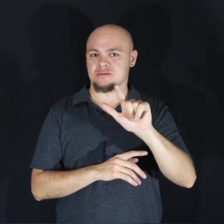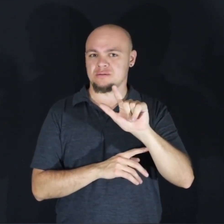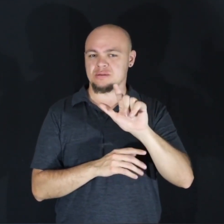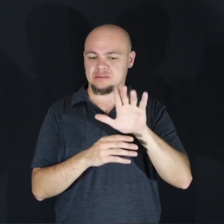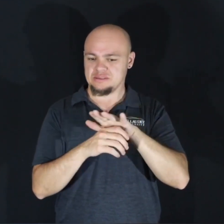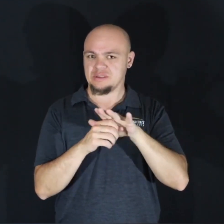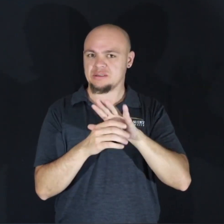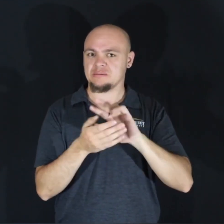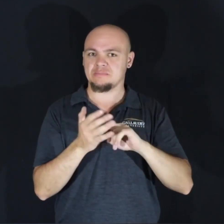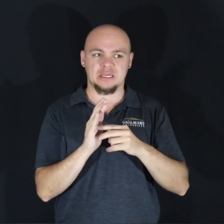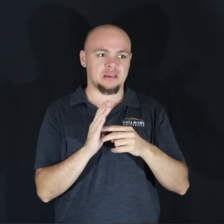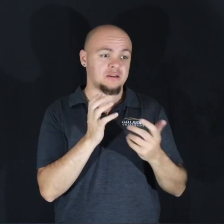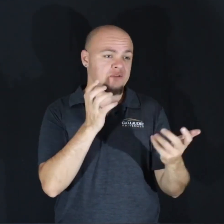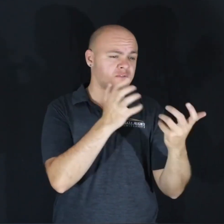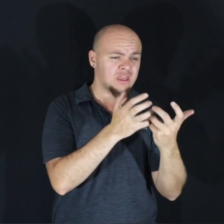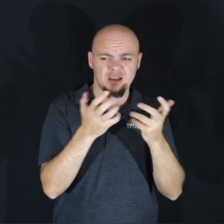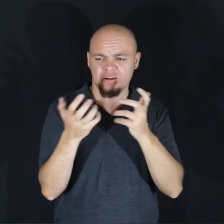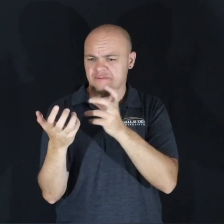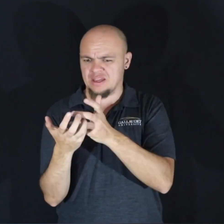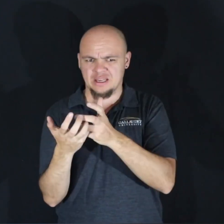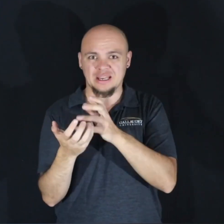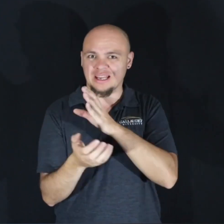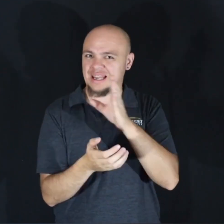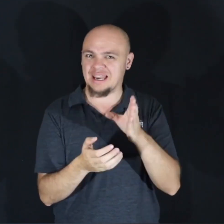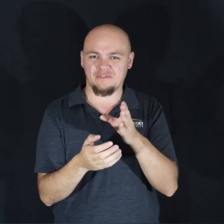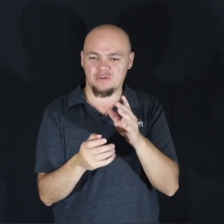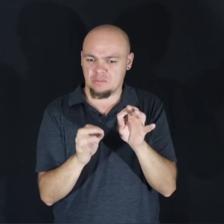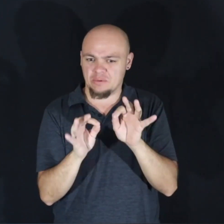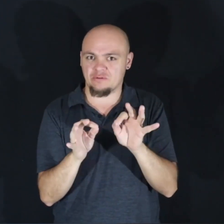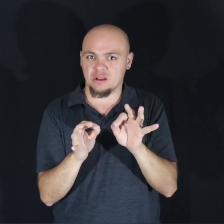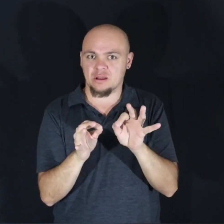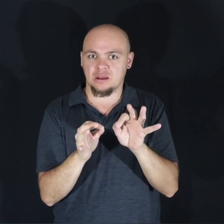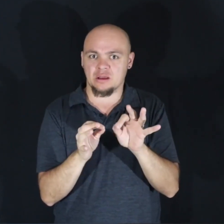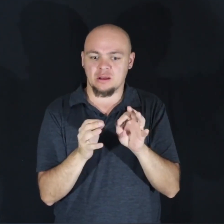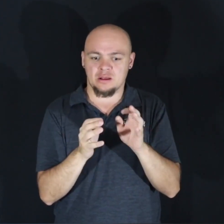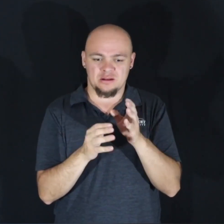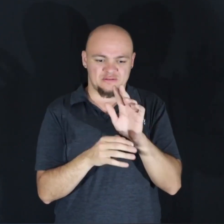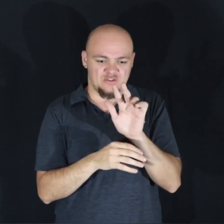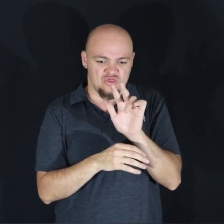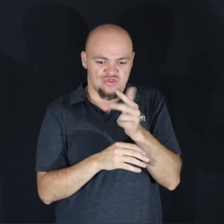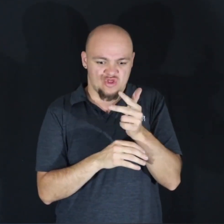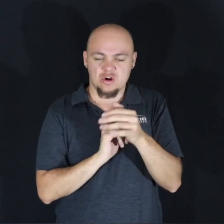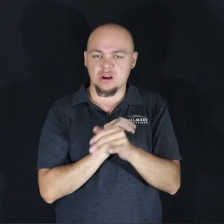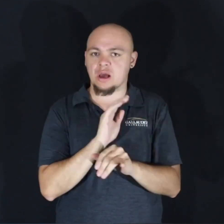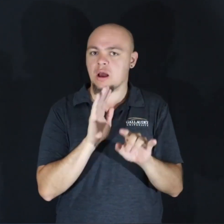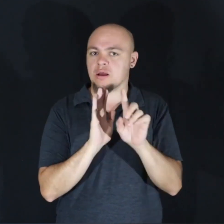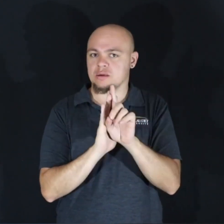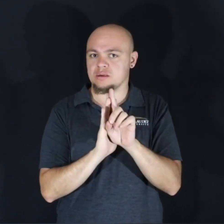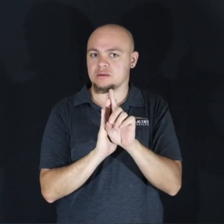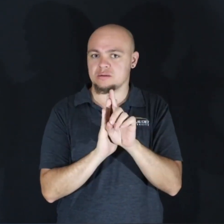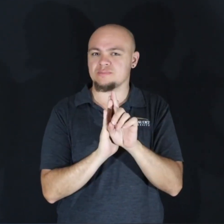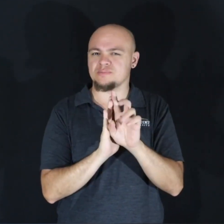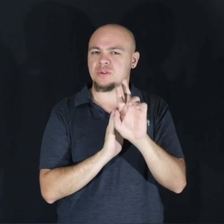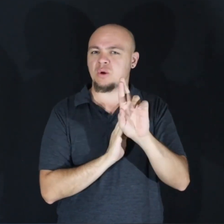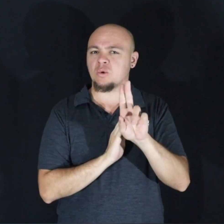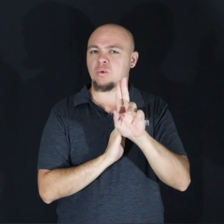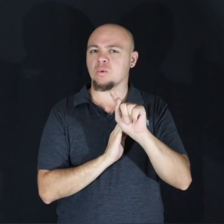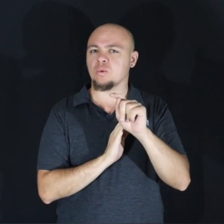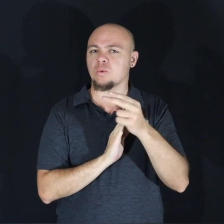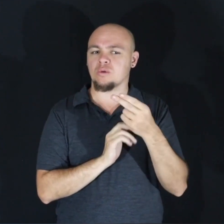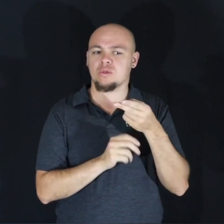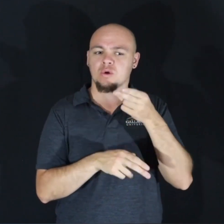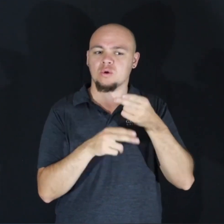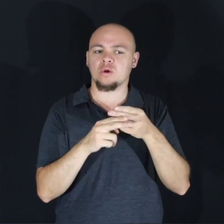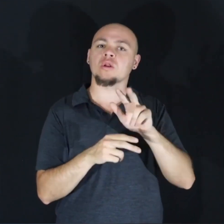for the other, and never enough for both. I embody a third identity. One that Ruth Hillisim coined